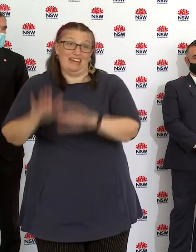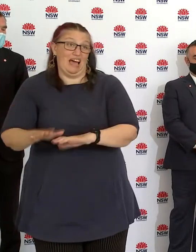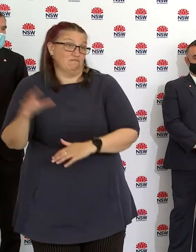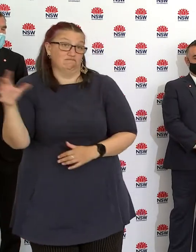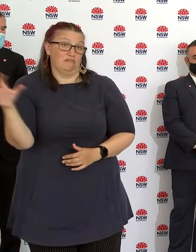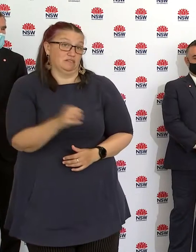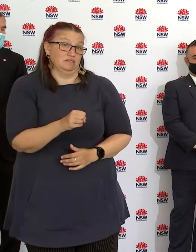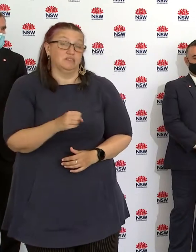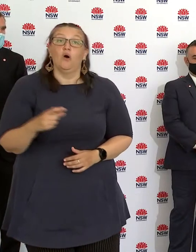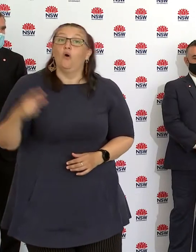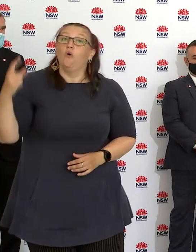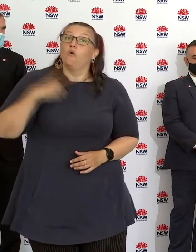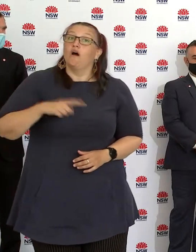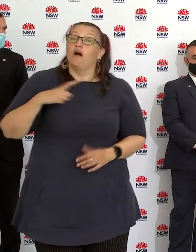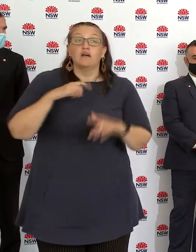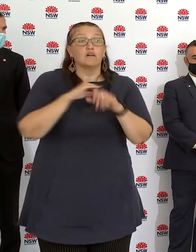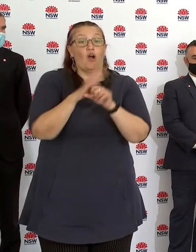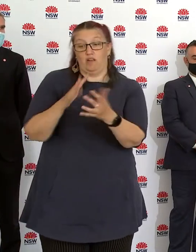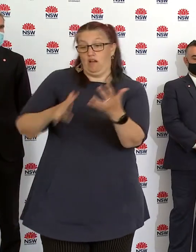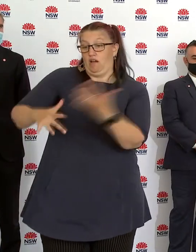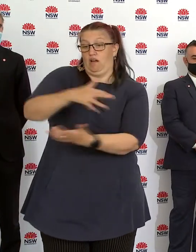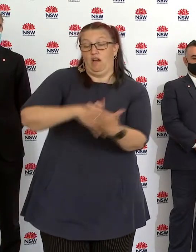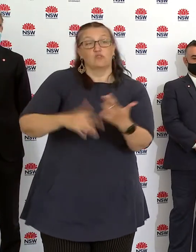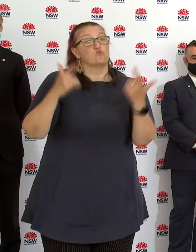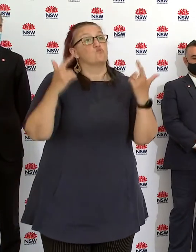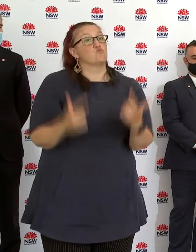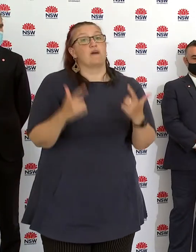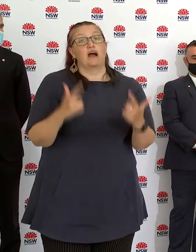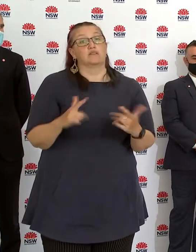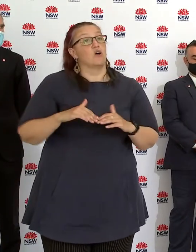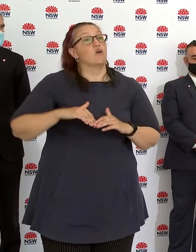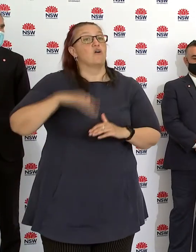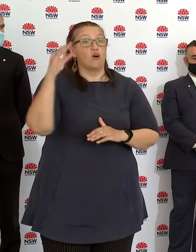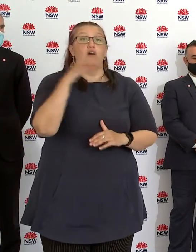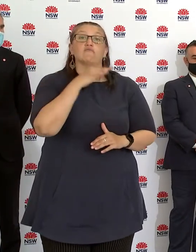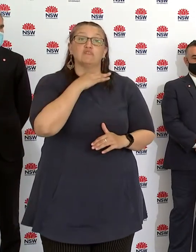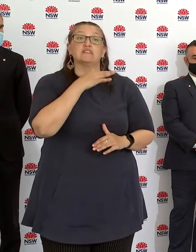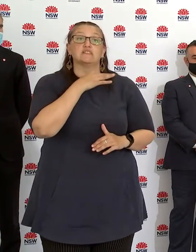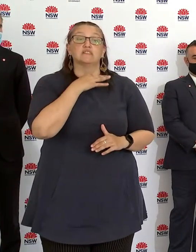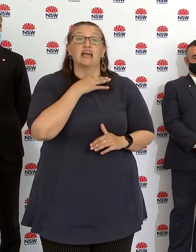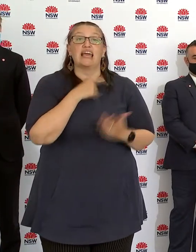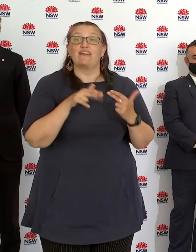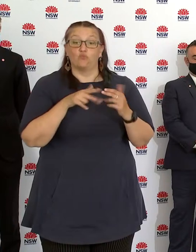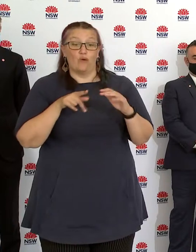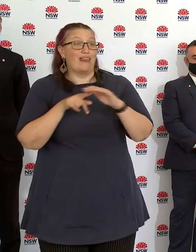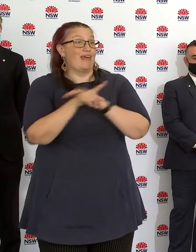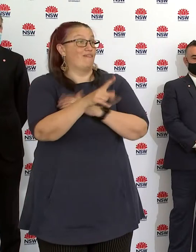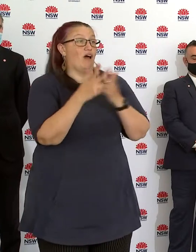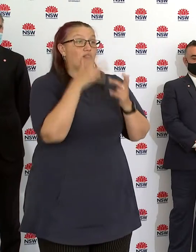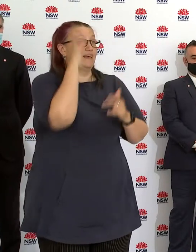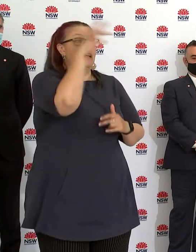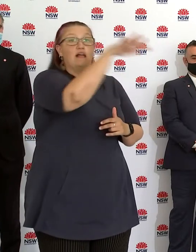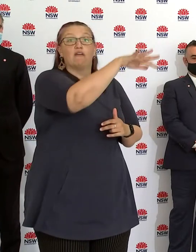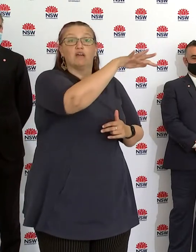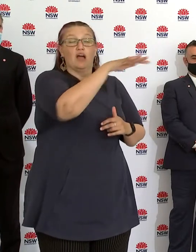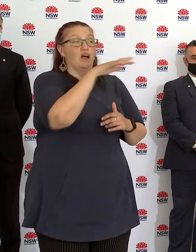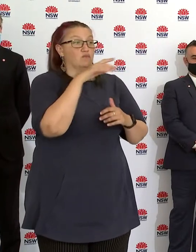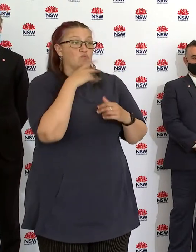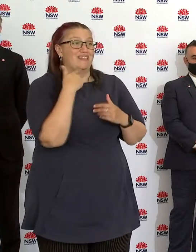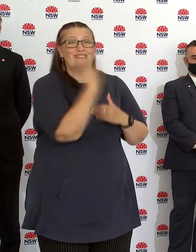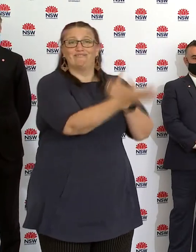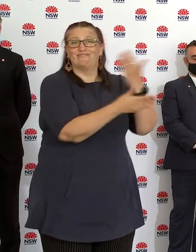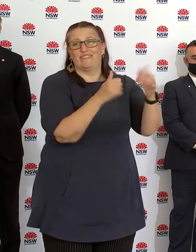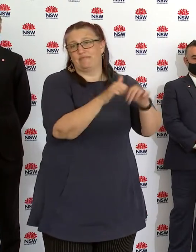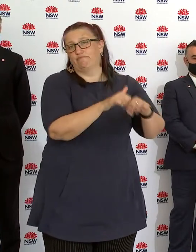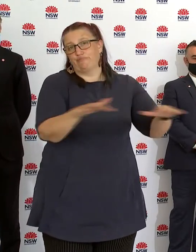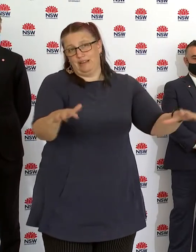is too dangerous to allow them to go out for work unless it's in those critical industries that we've identified. And in relation